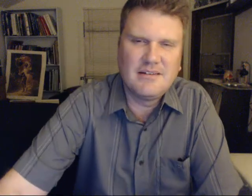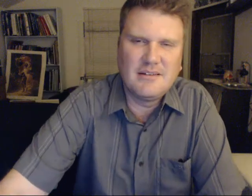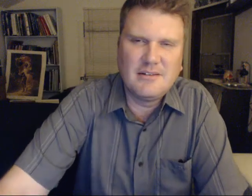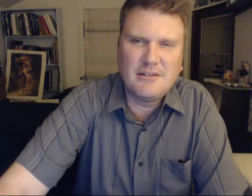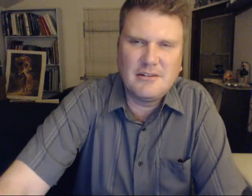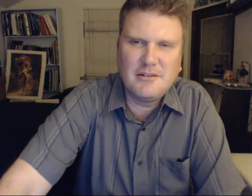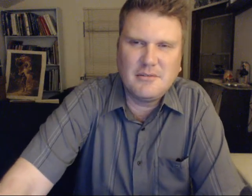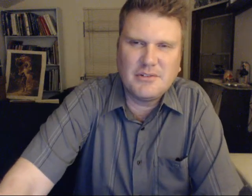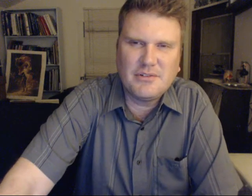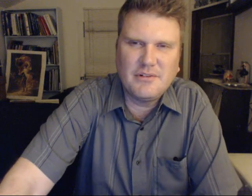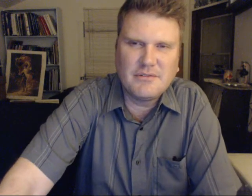Much love.